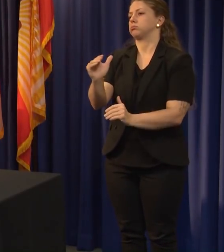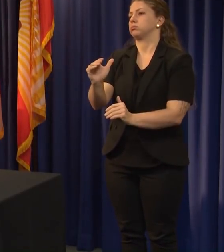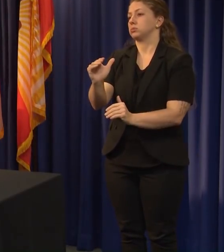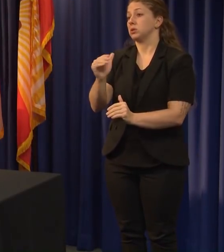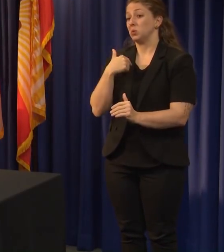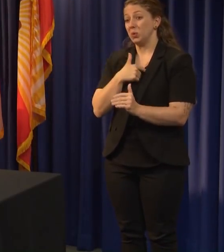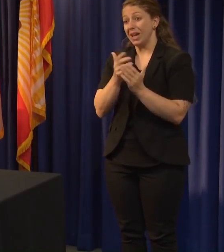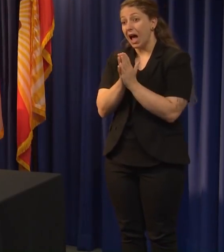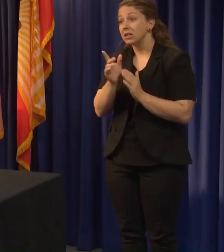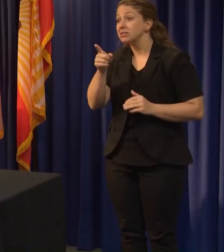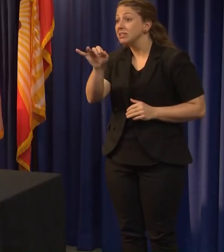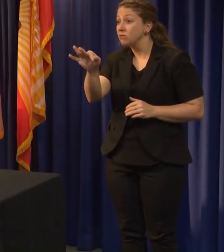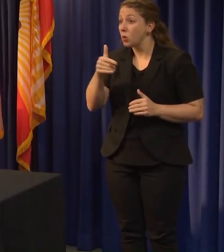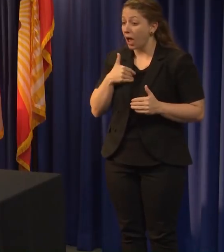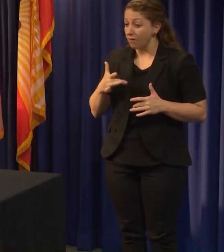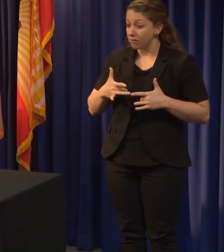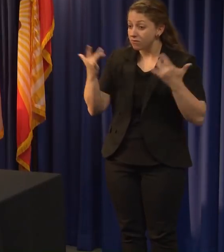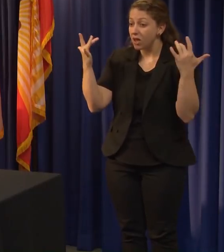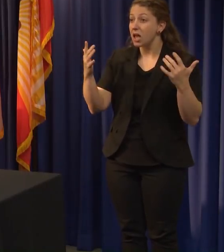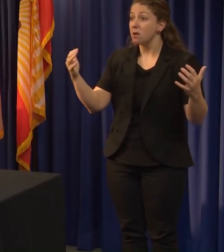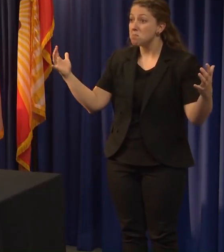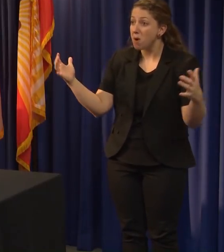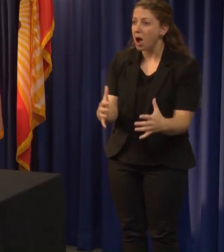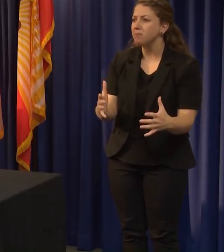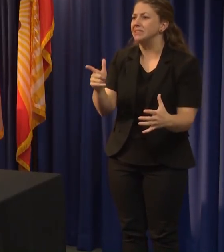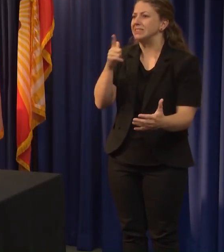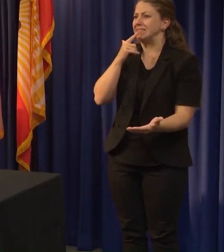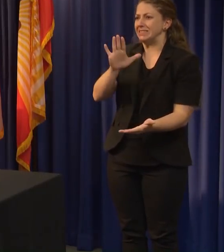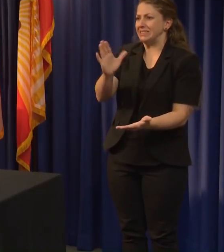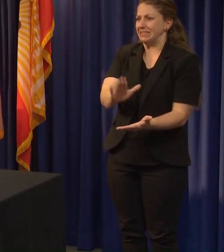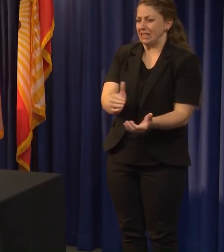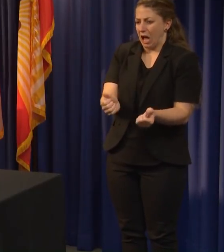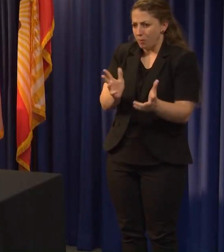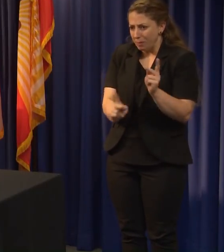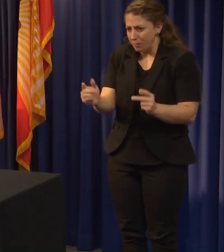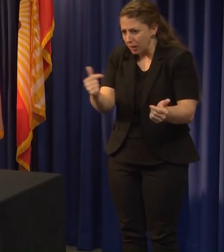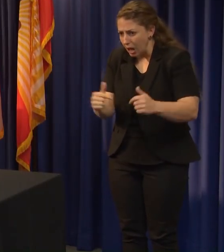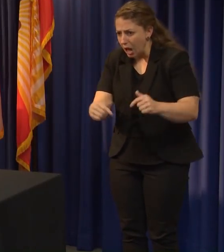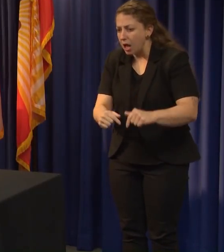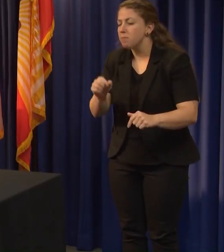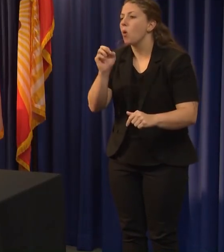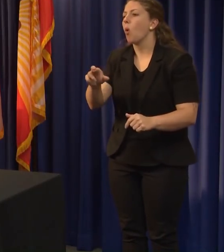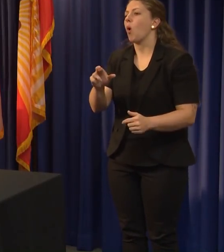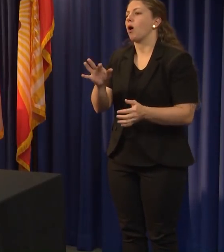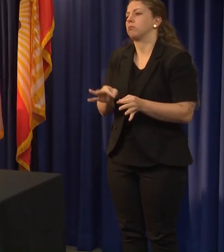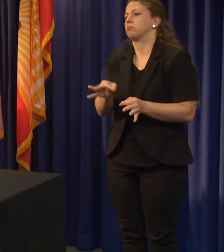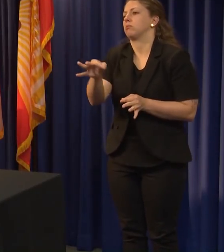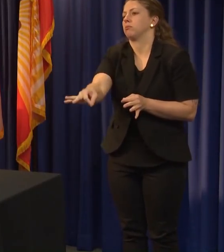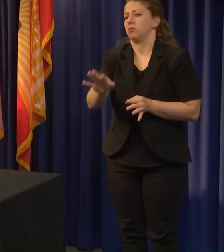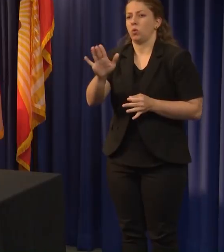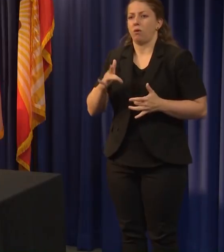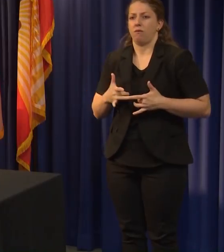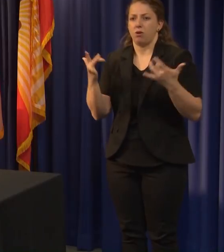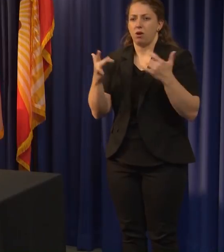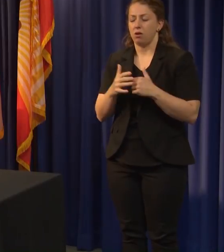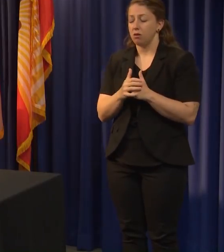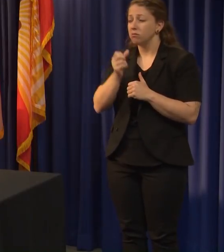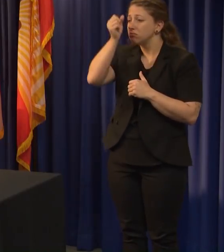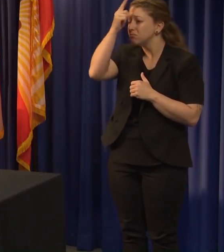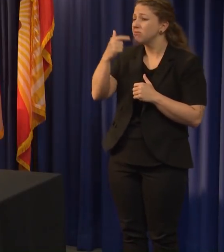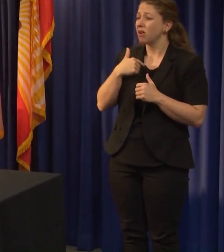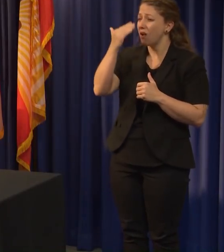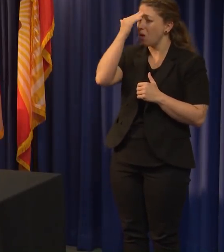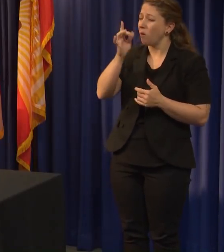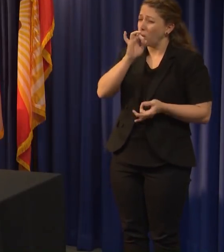attendees or reschedule or cancel your event. We know, again, know this is incredibly painful, incredibly disruptive, uh,